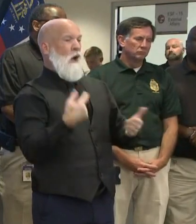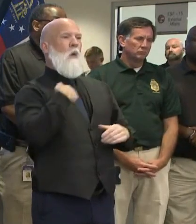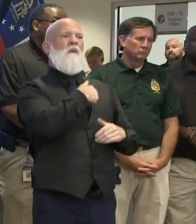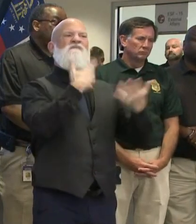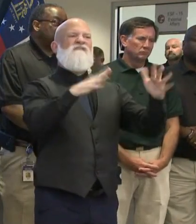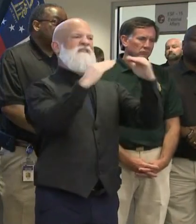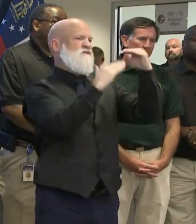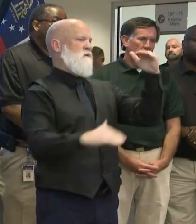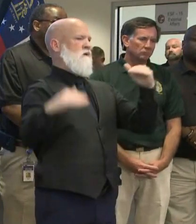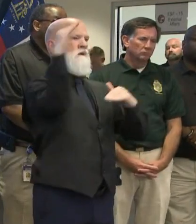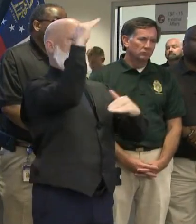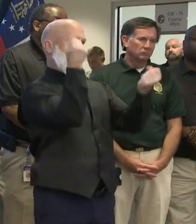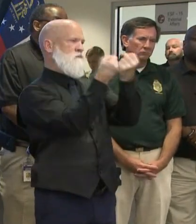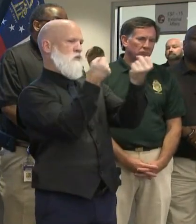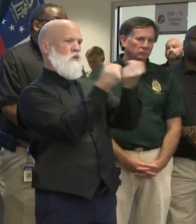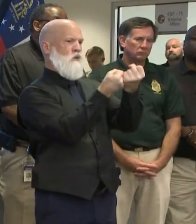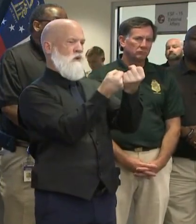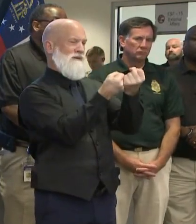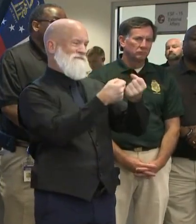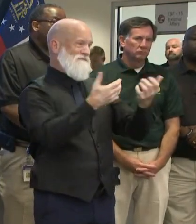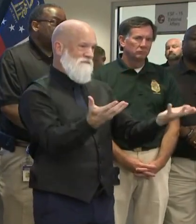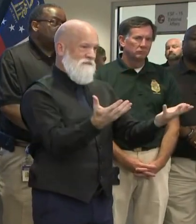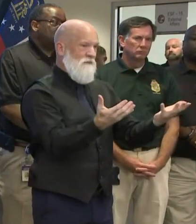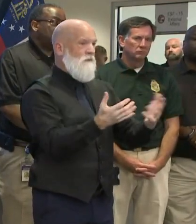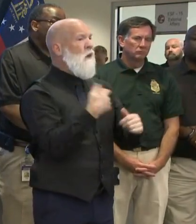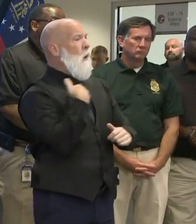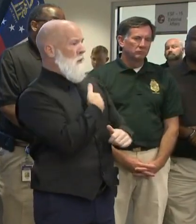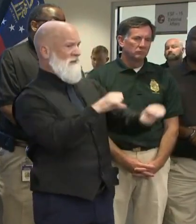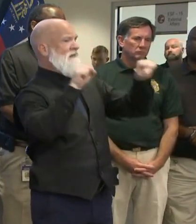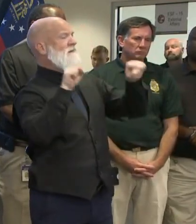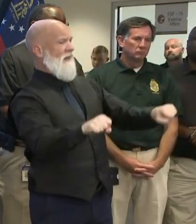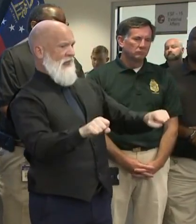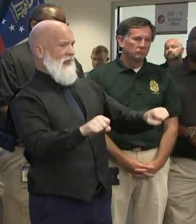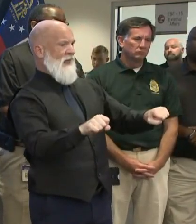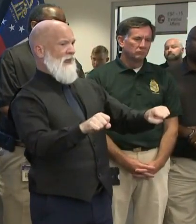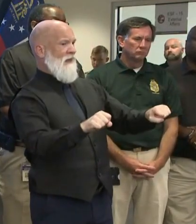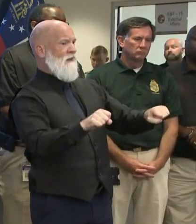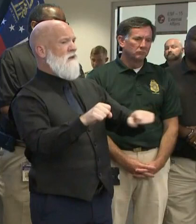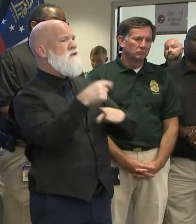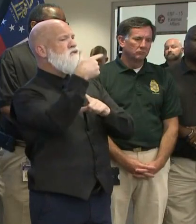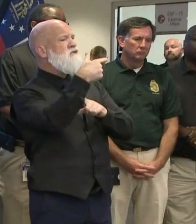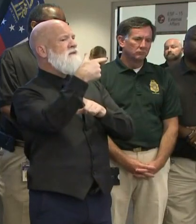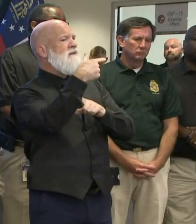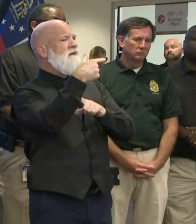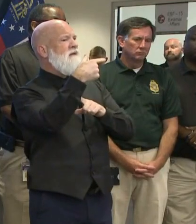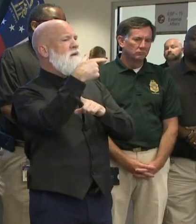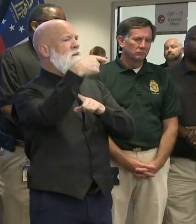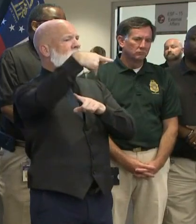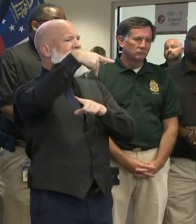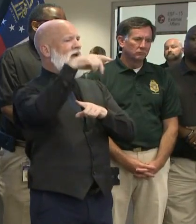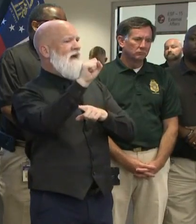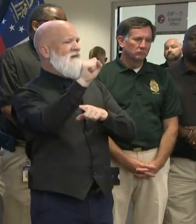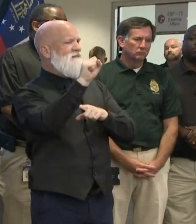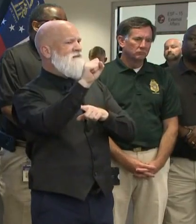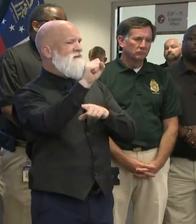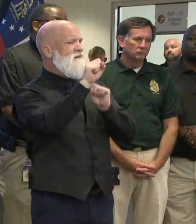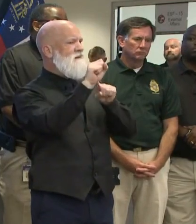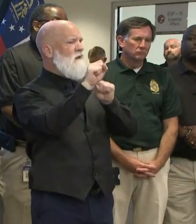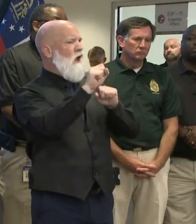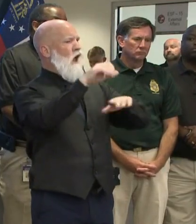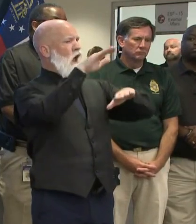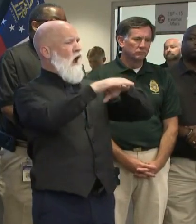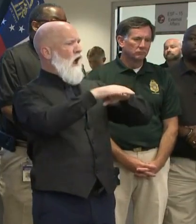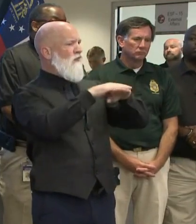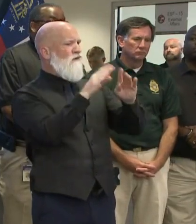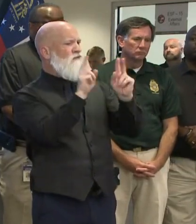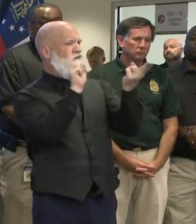other parts of our state. You know, we could have our troopers right now on our highways. But if there's a specific reason that the Atlanta Police Department were